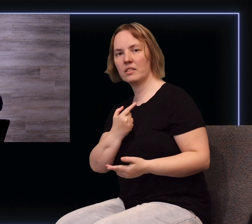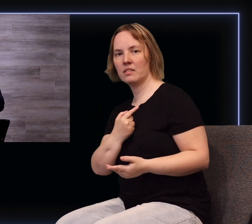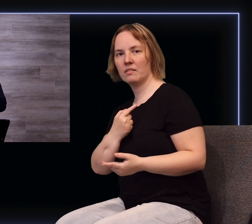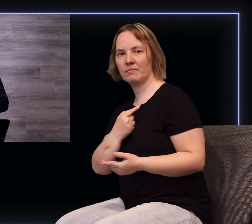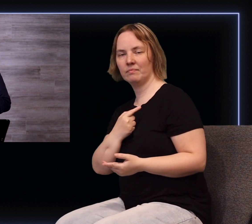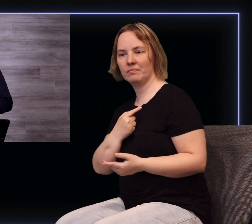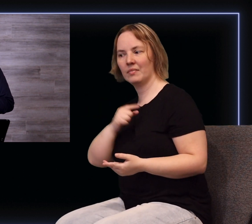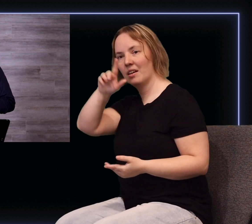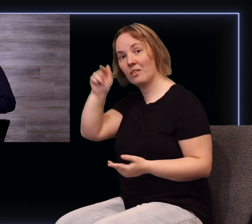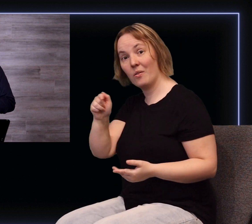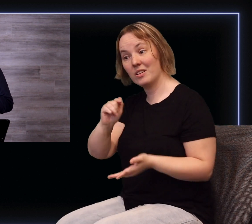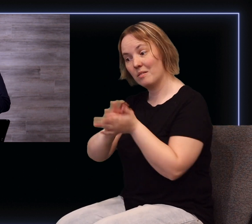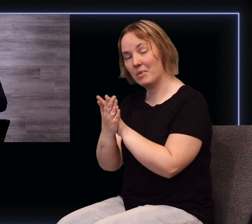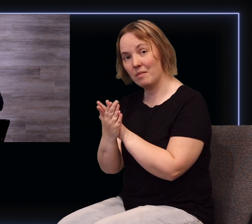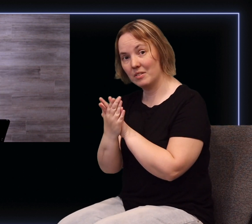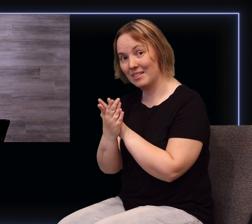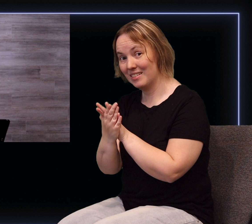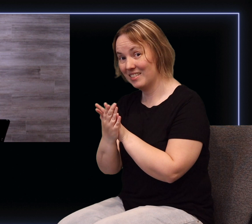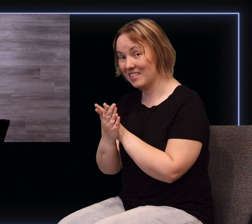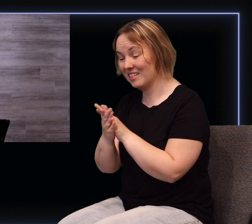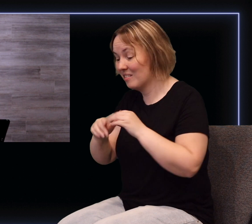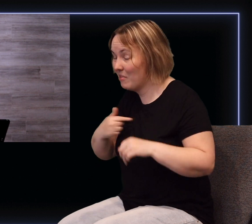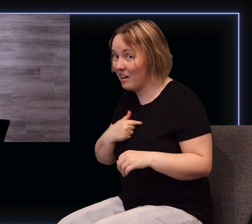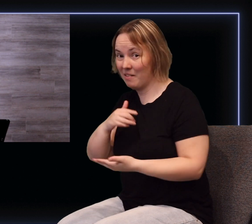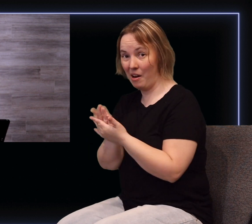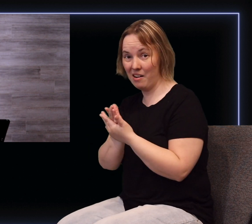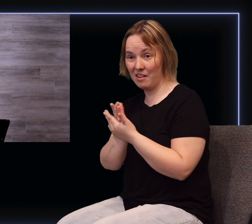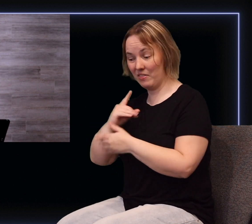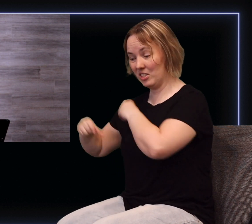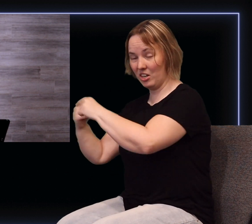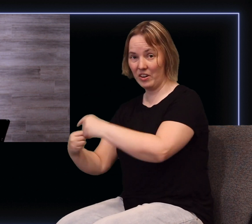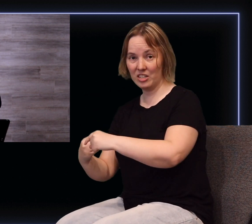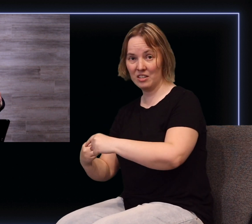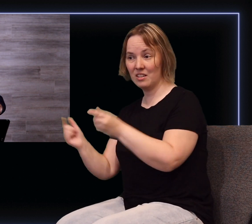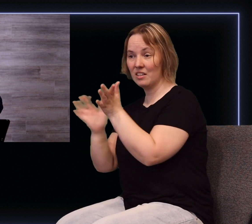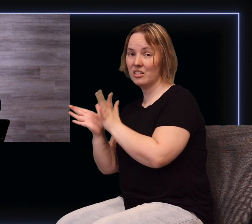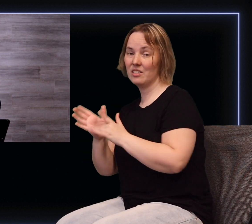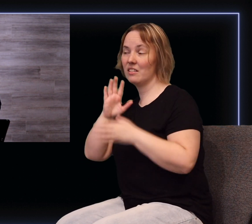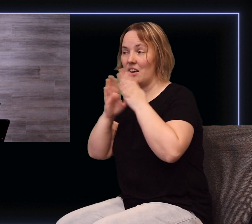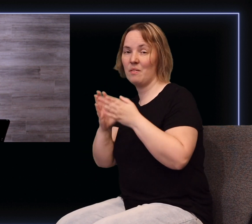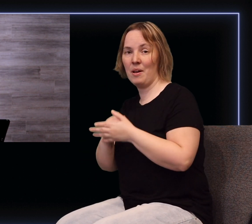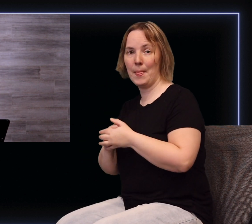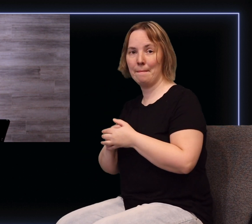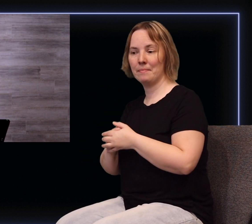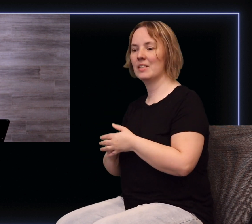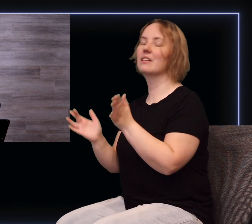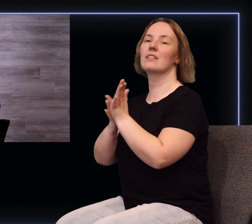his church. The question becomes, am I a part of this generation that Jesus spoke about, that Jesus